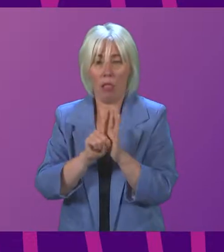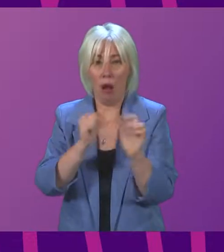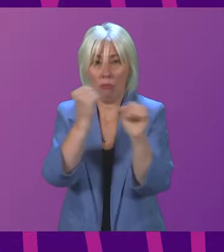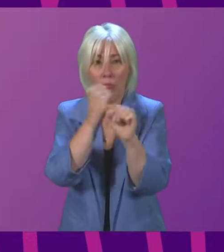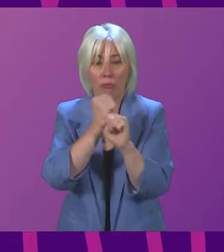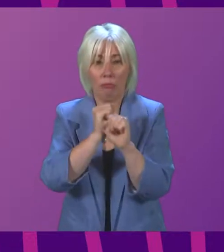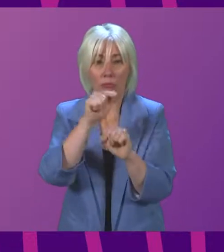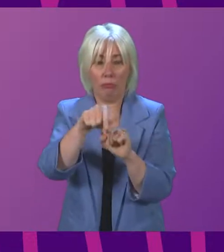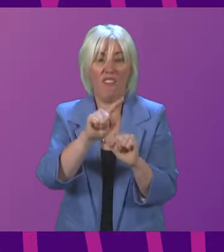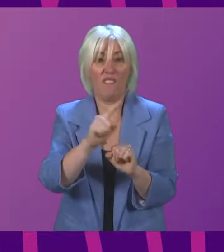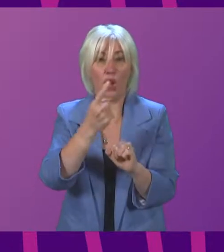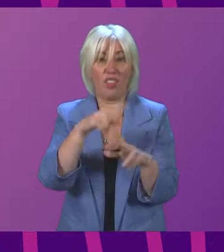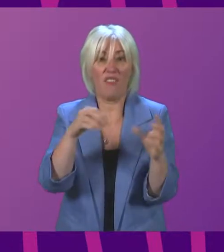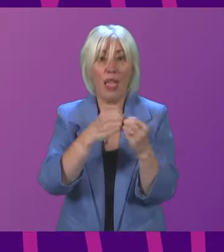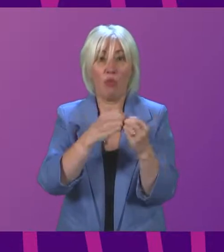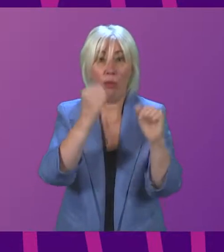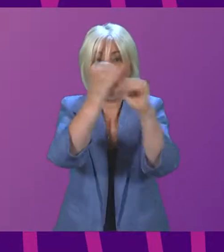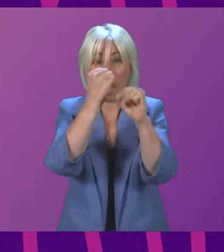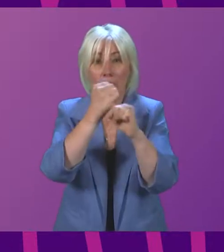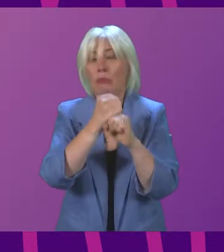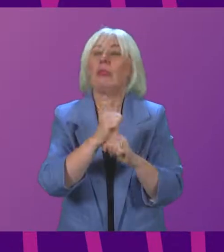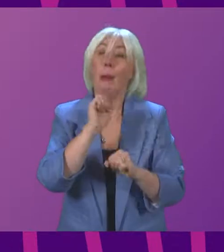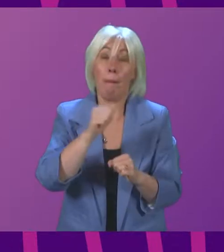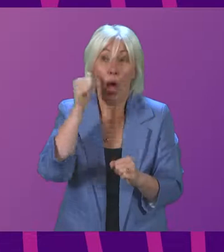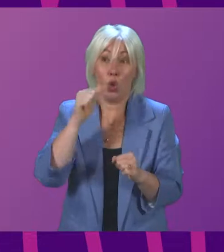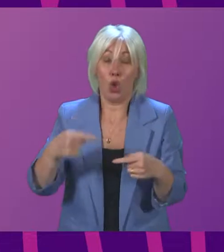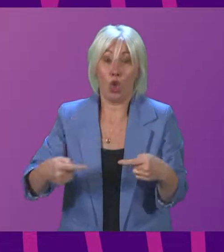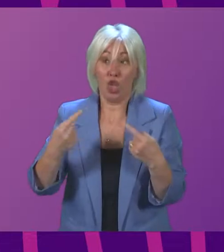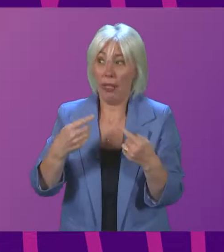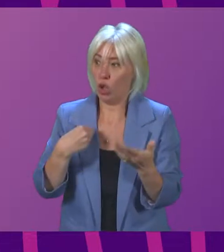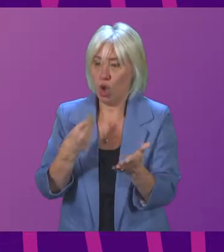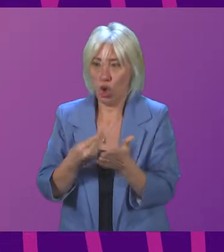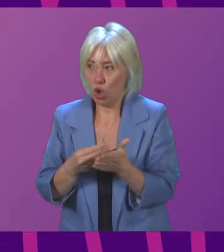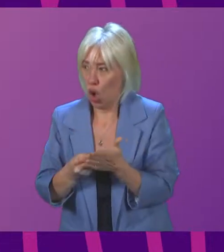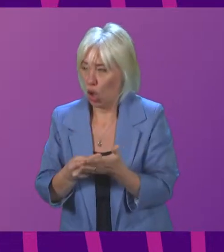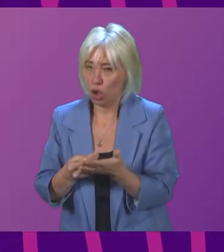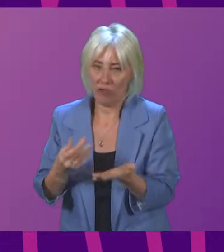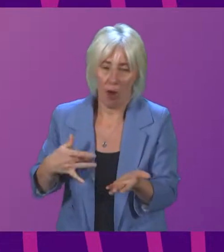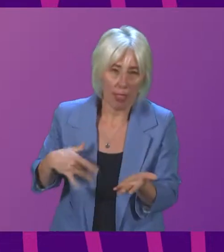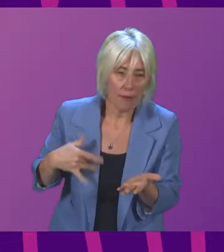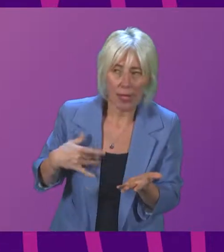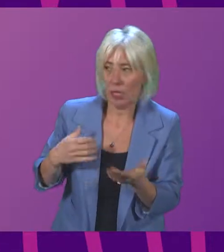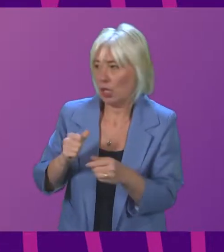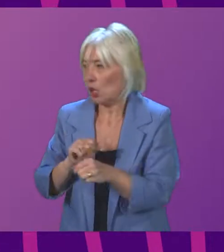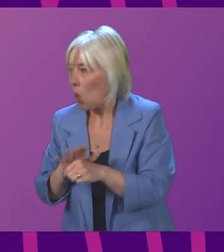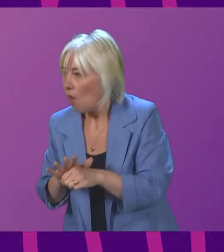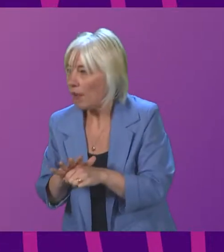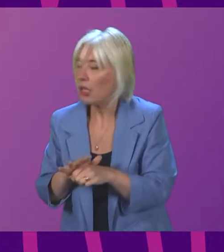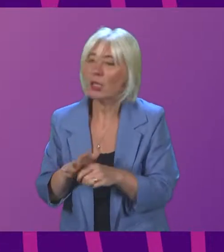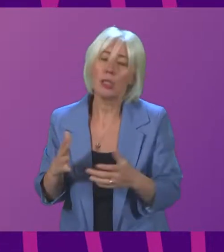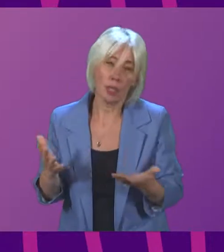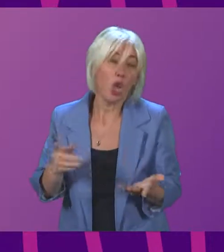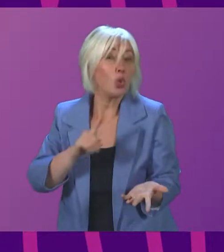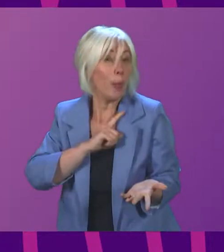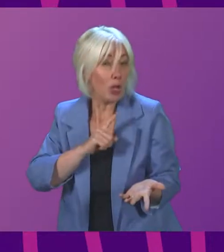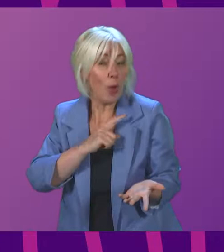of the 1st of February. And I do understand the current challenges with living costs and COVID, as the member pointed out. So that's why I